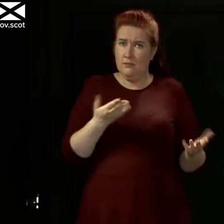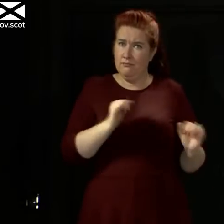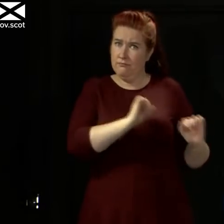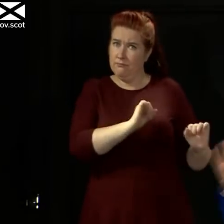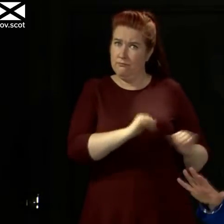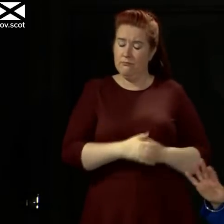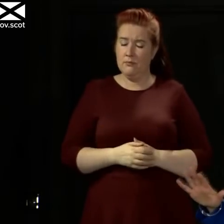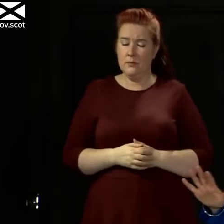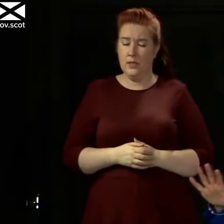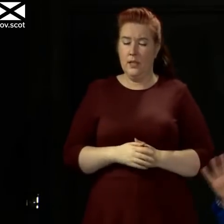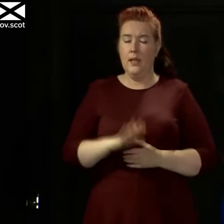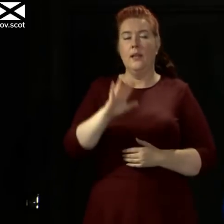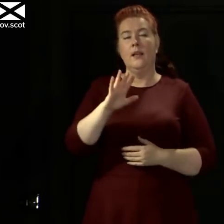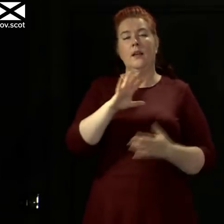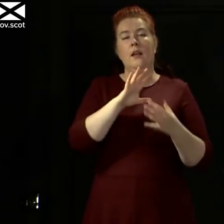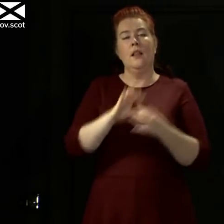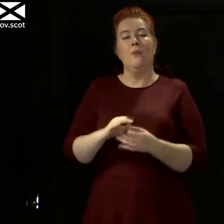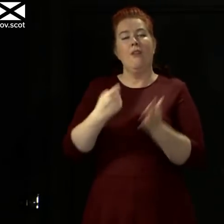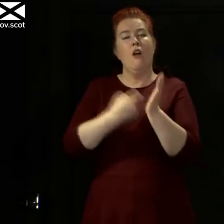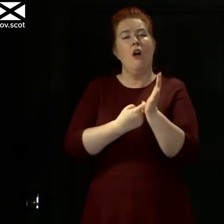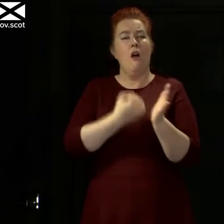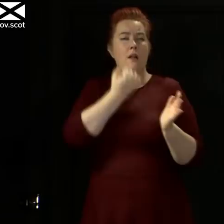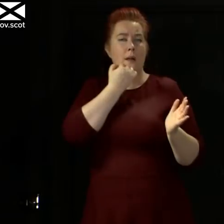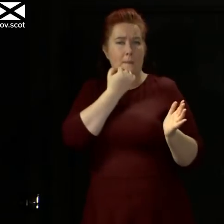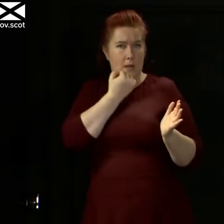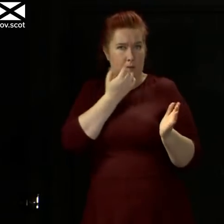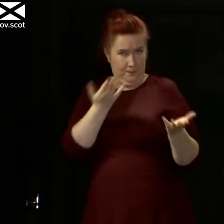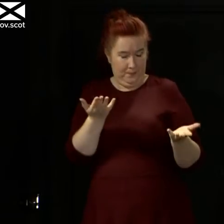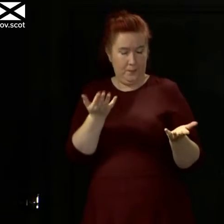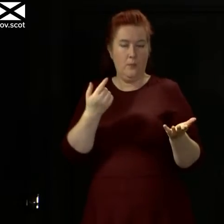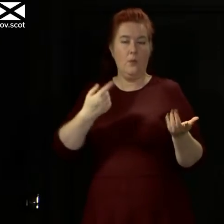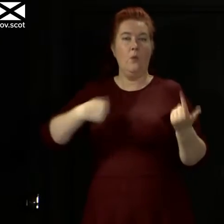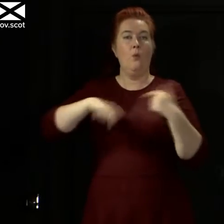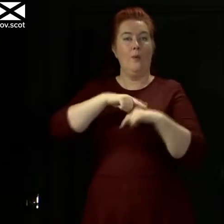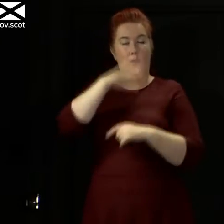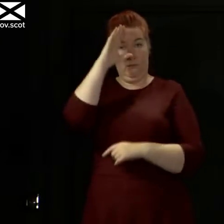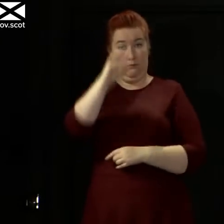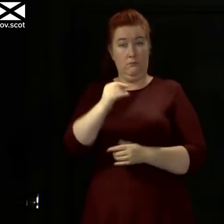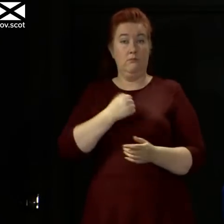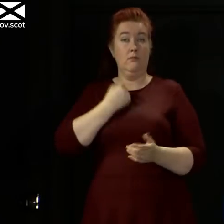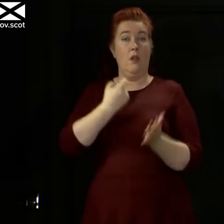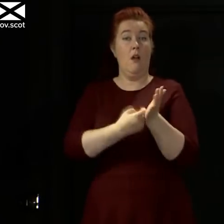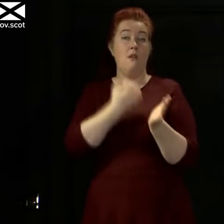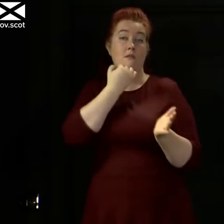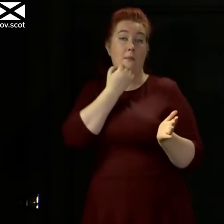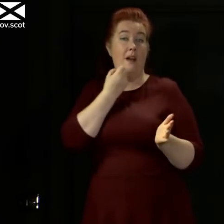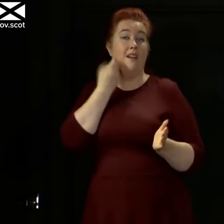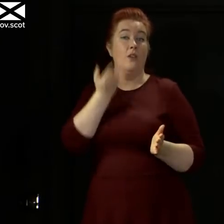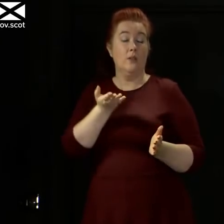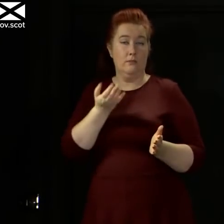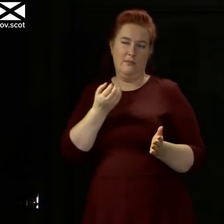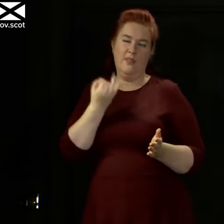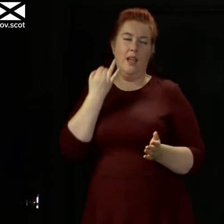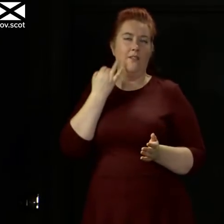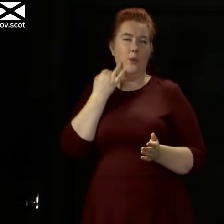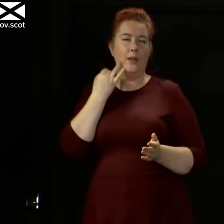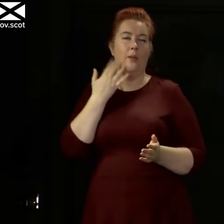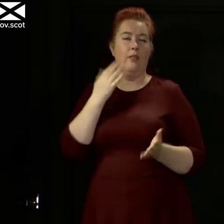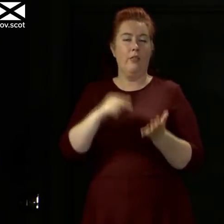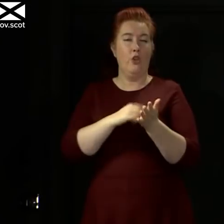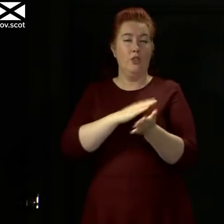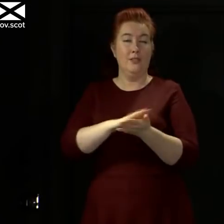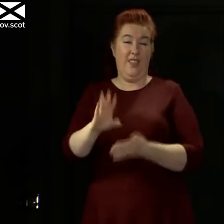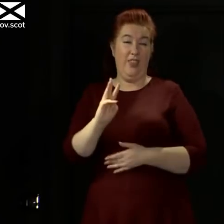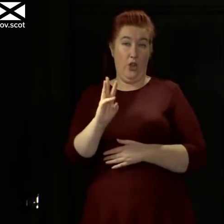that. On the R number, we report our R number every Thursday. So we'll report the latest R number tomorrow.